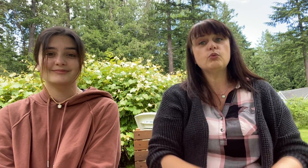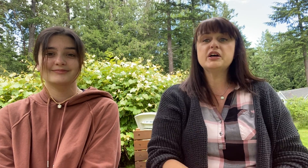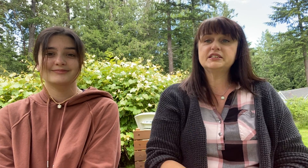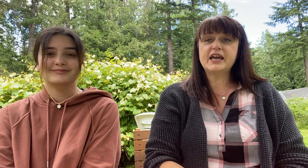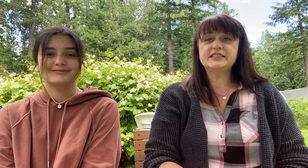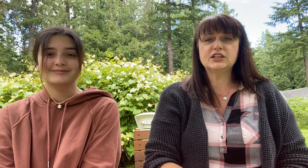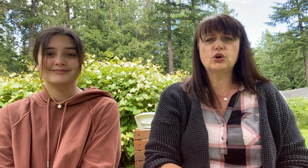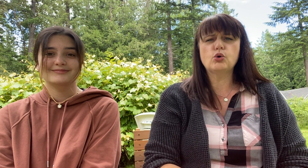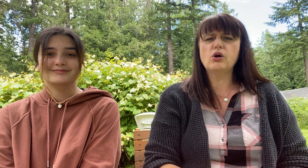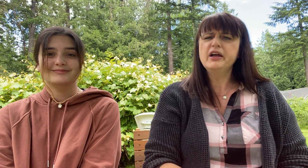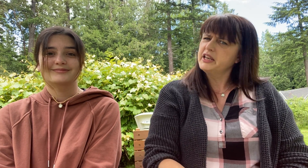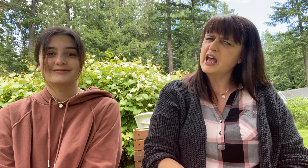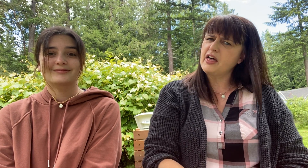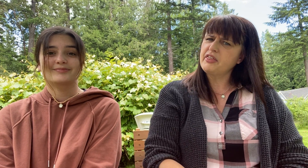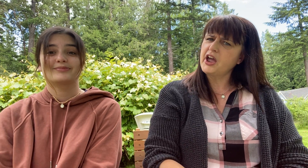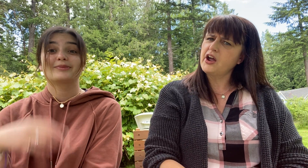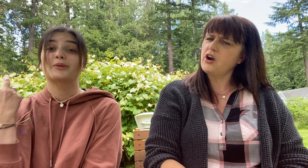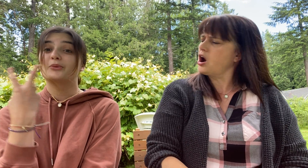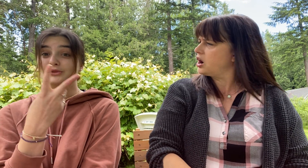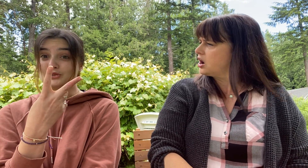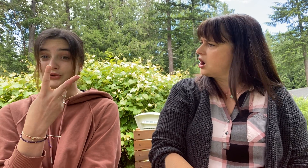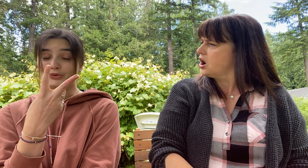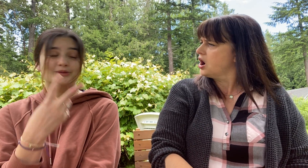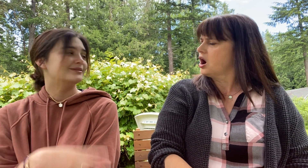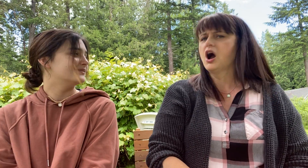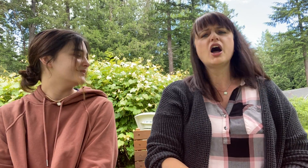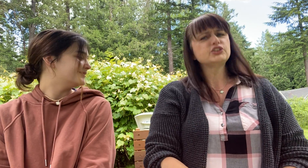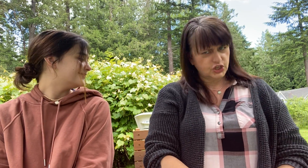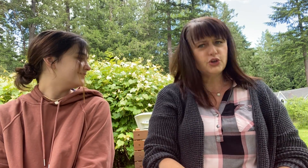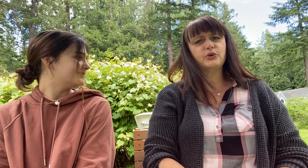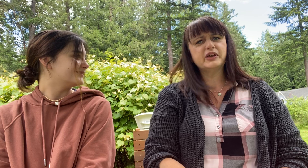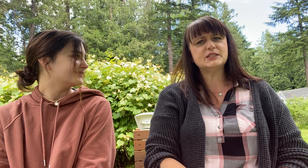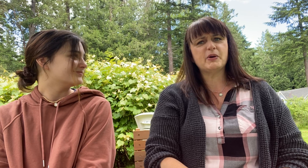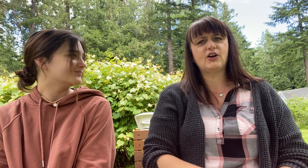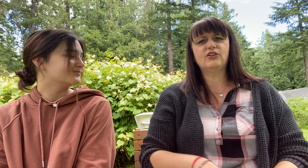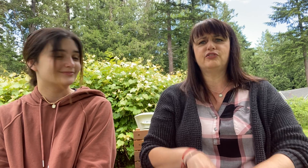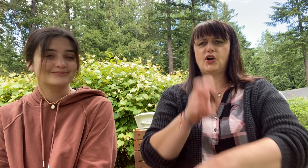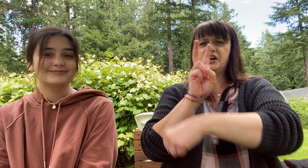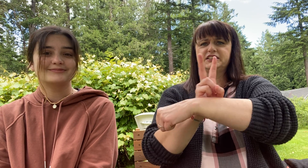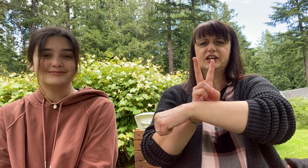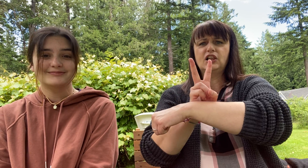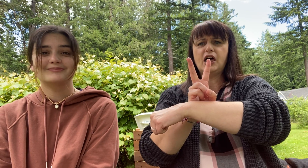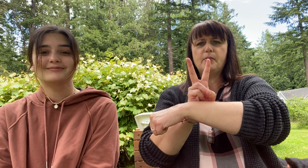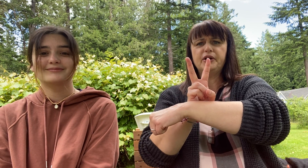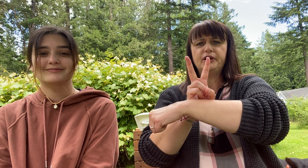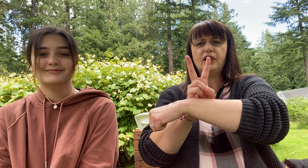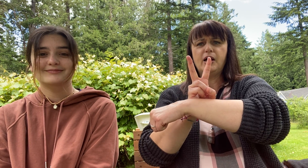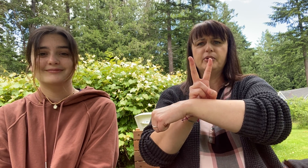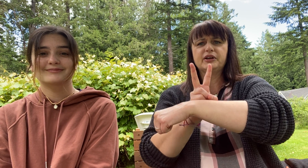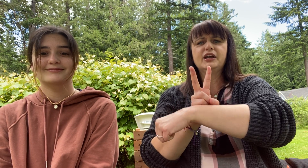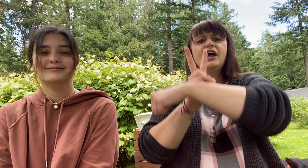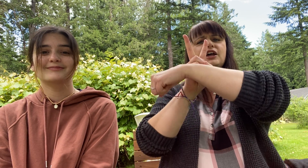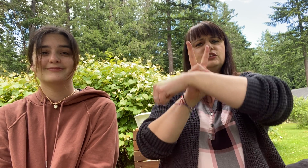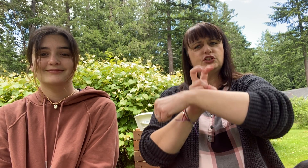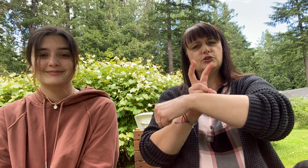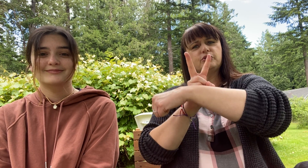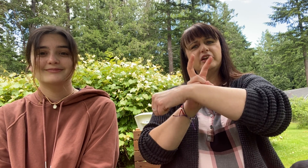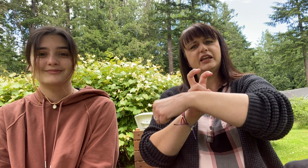was nice and cool. Now there are two. Two green speckled frogs. Glub, glub. Two green